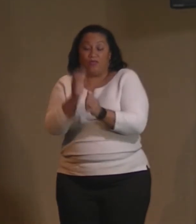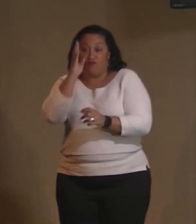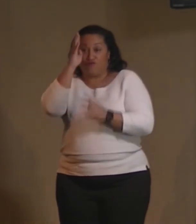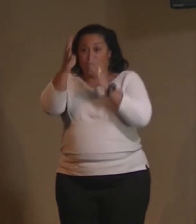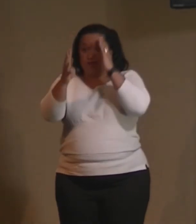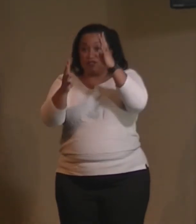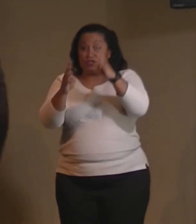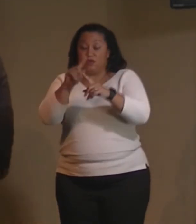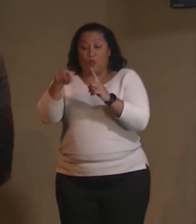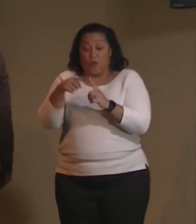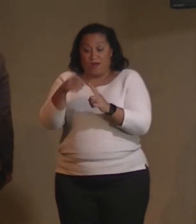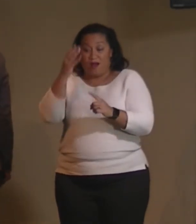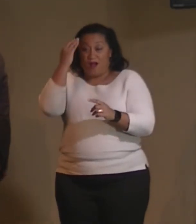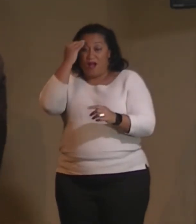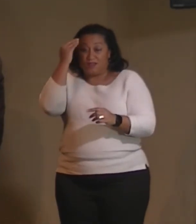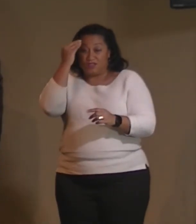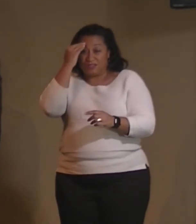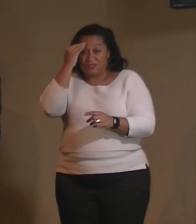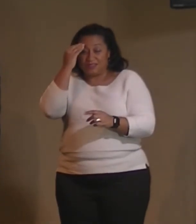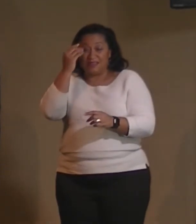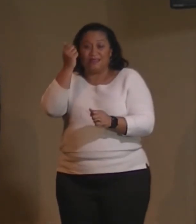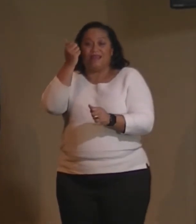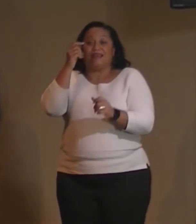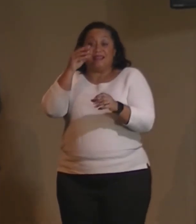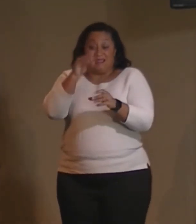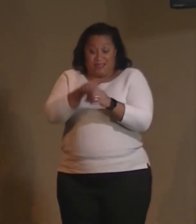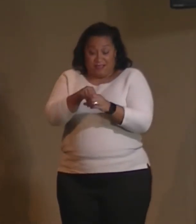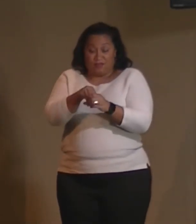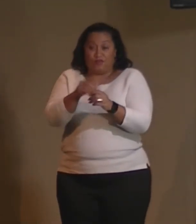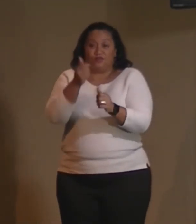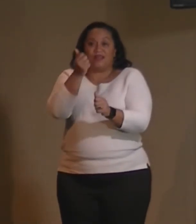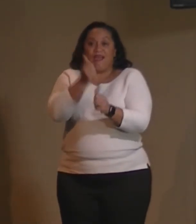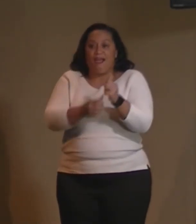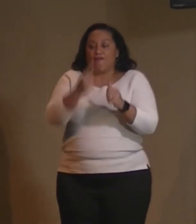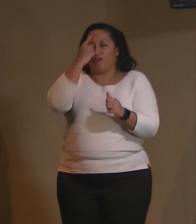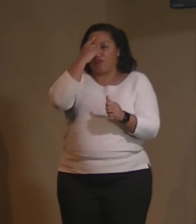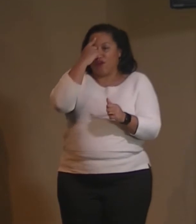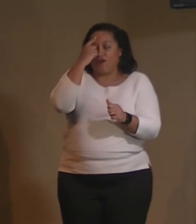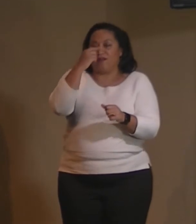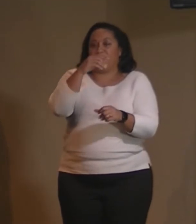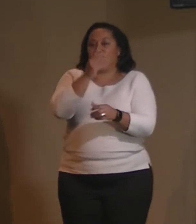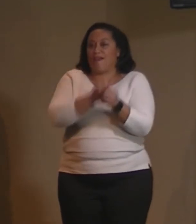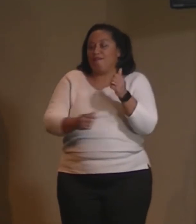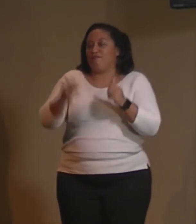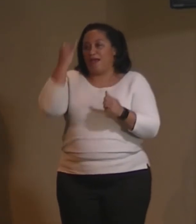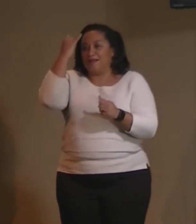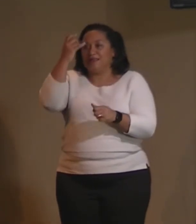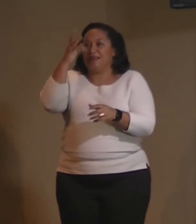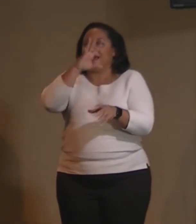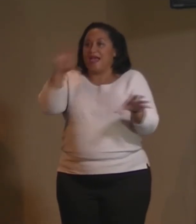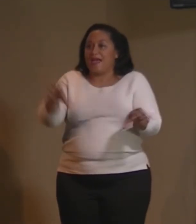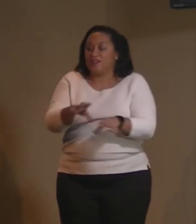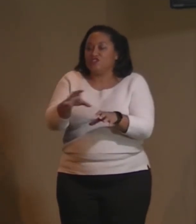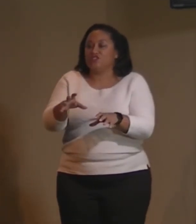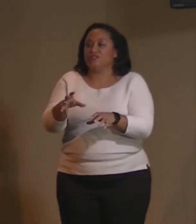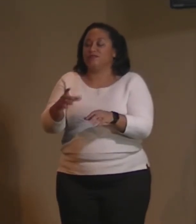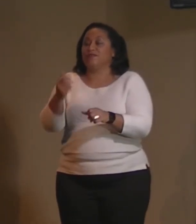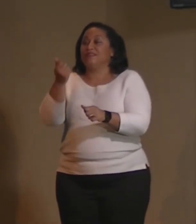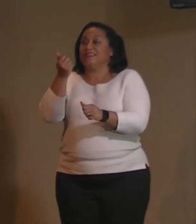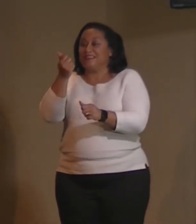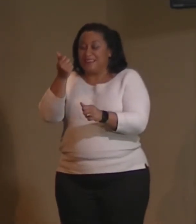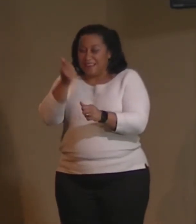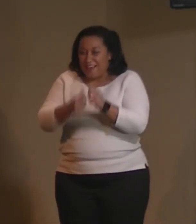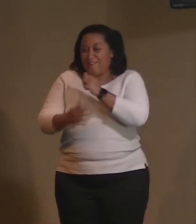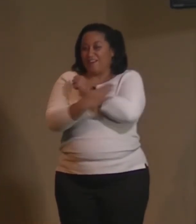is every thought every idea every action each person community and country has a consciousness